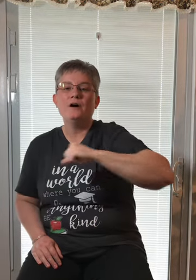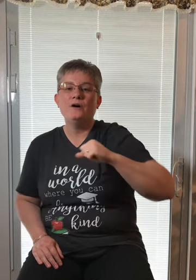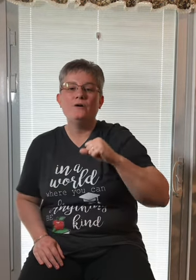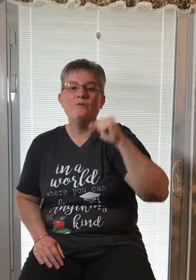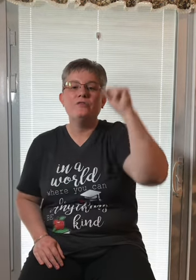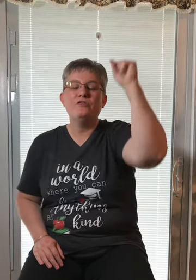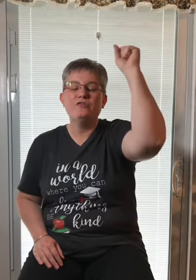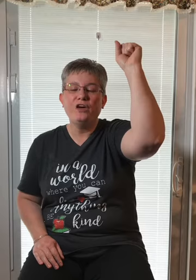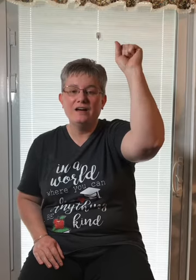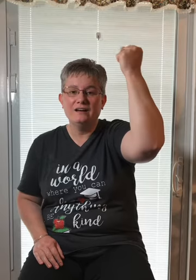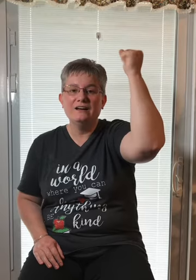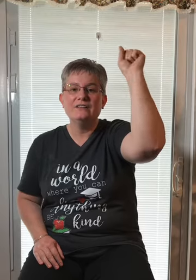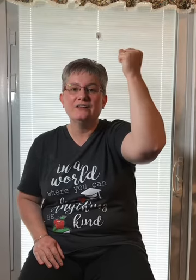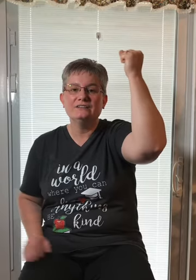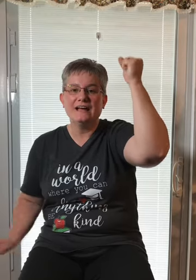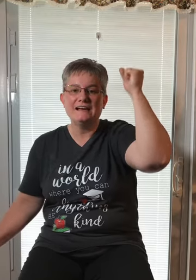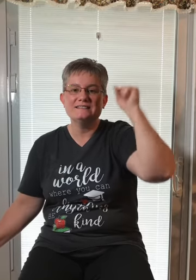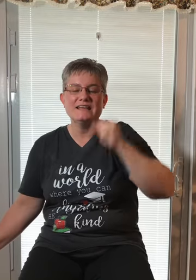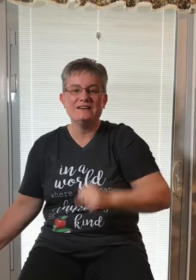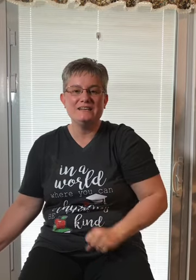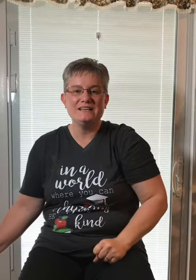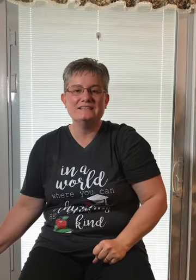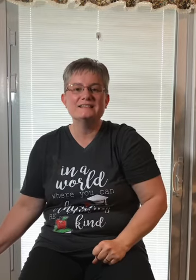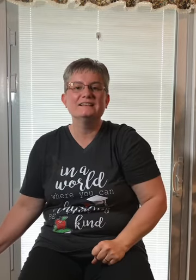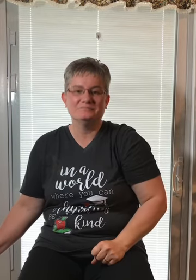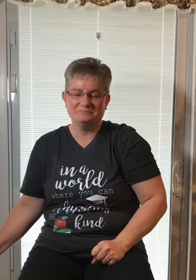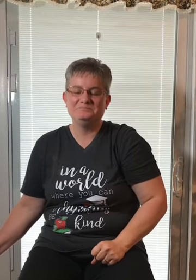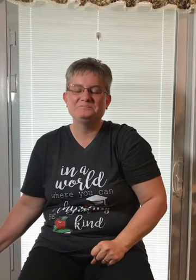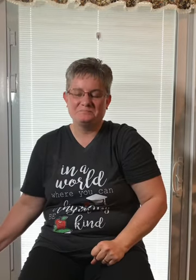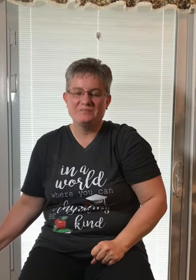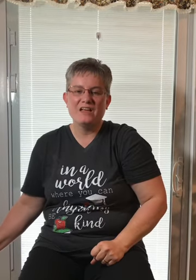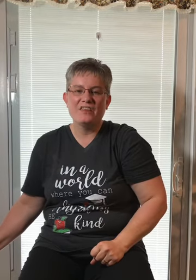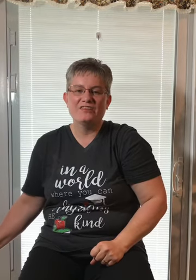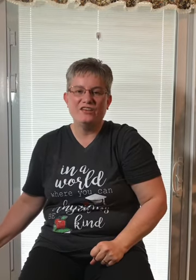Both. The last sound is f.